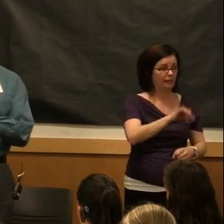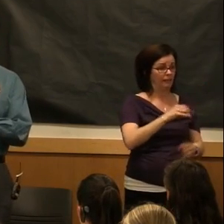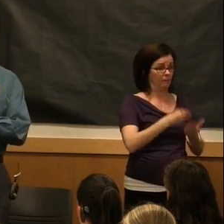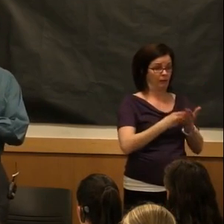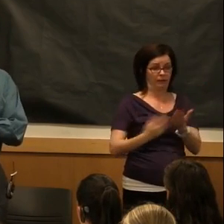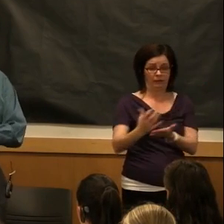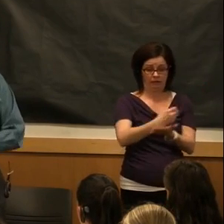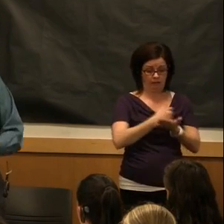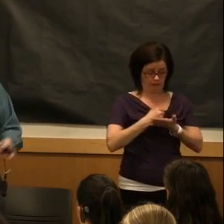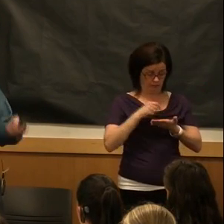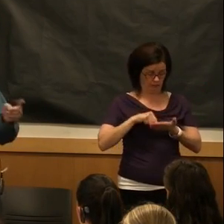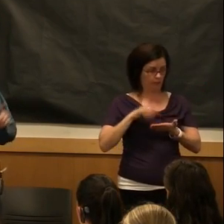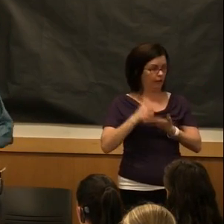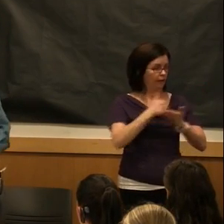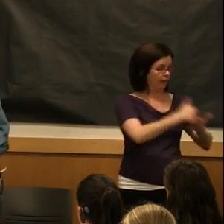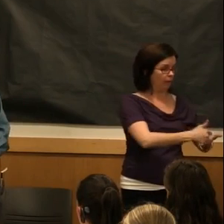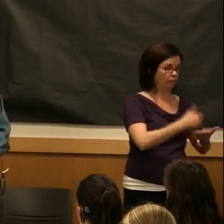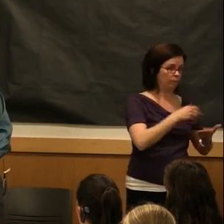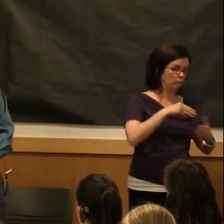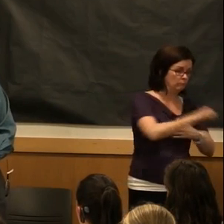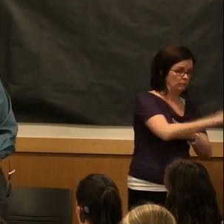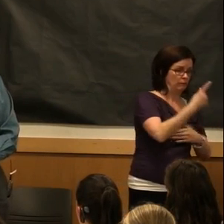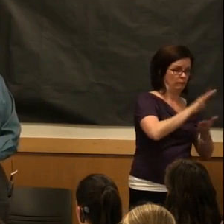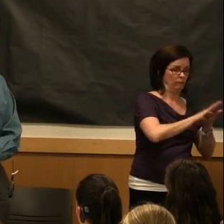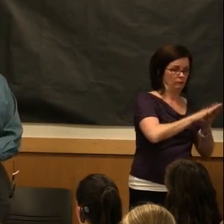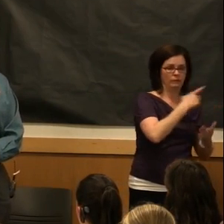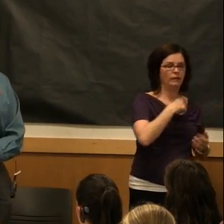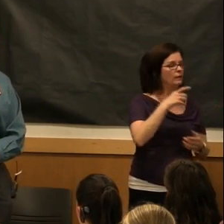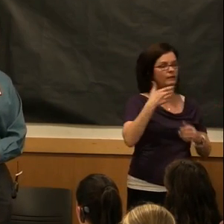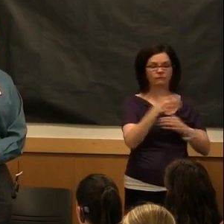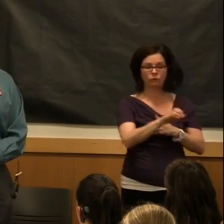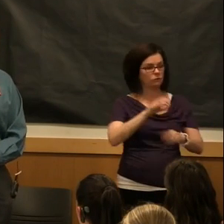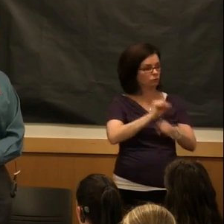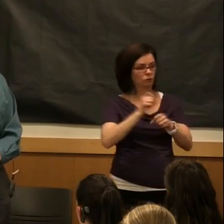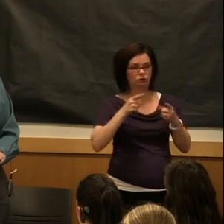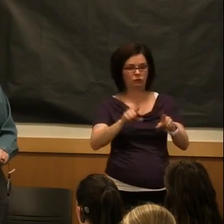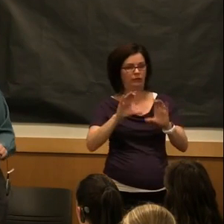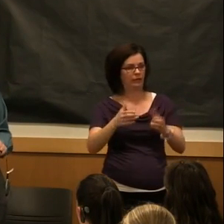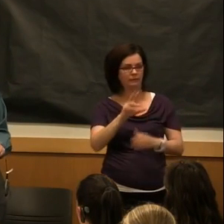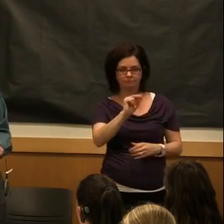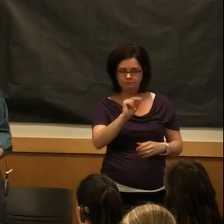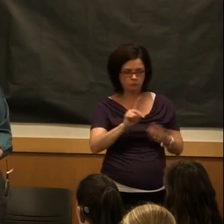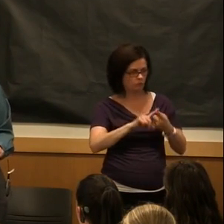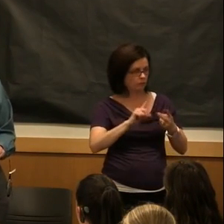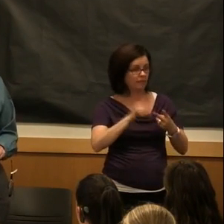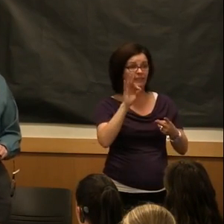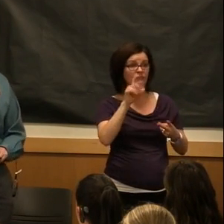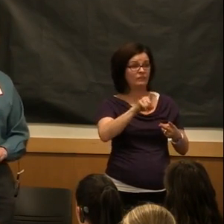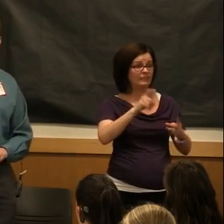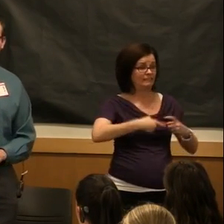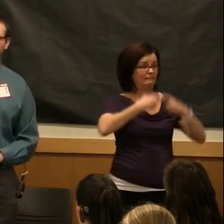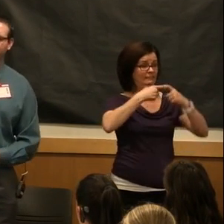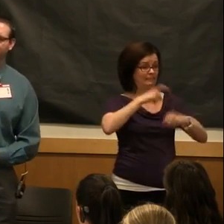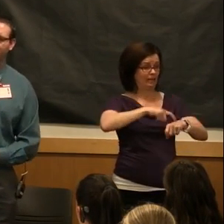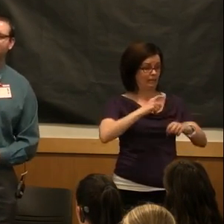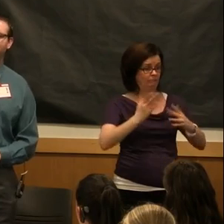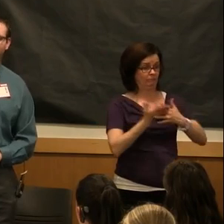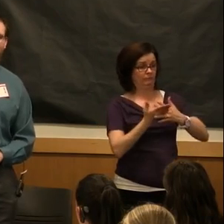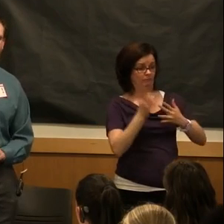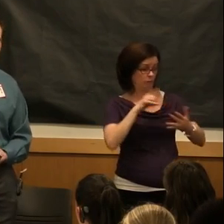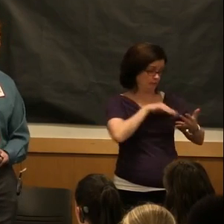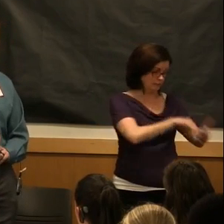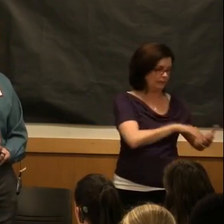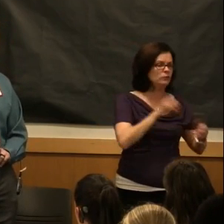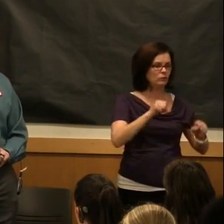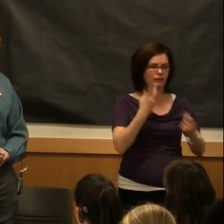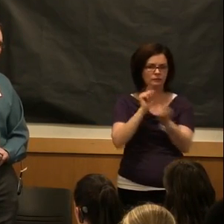to pay for school. They can't make you work during your classes, so you get time off for that. If you need time off to study, you can usually go talk to your supervisors,